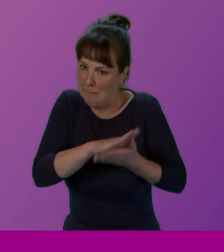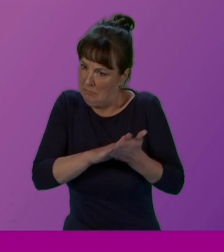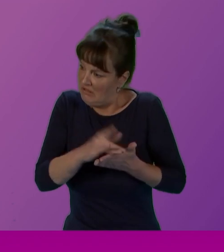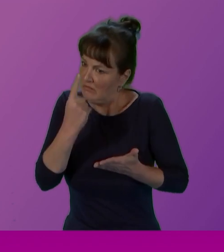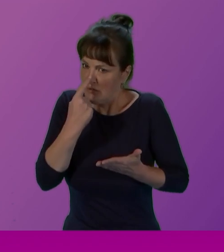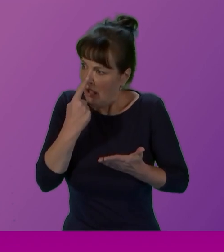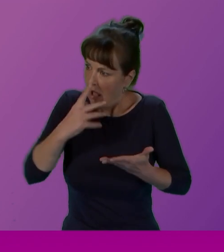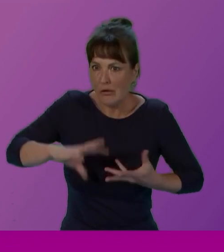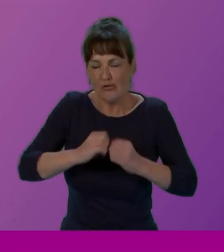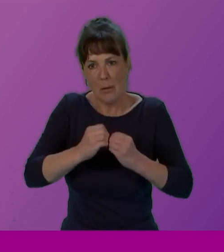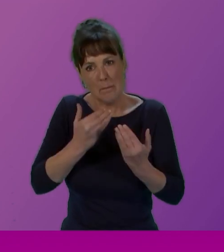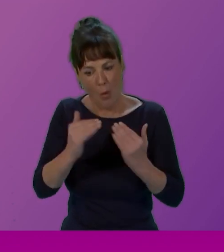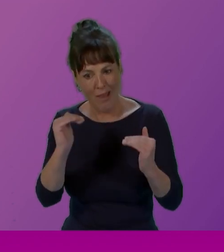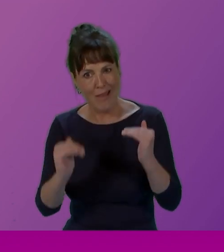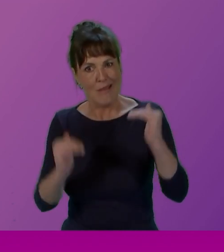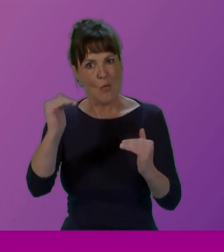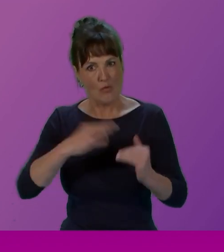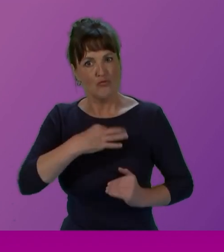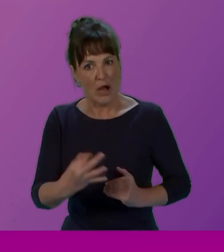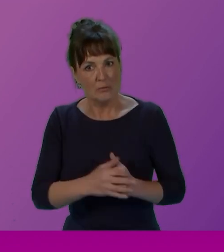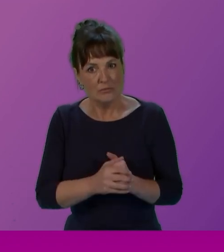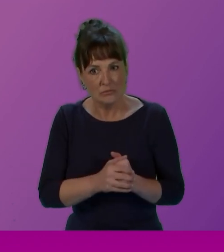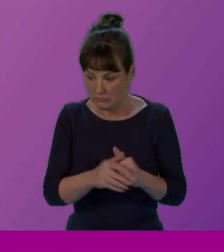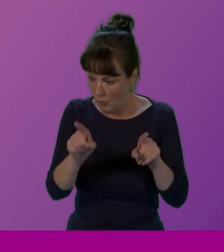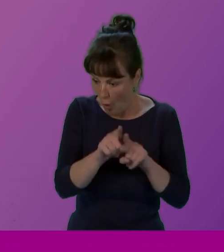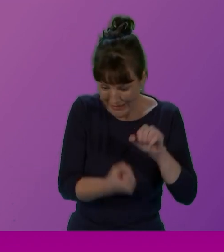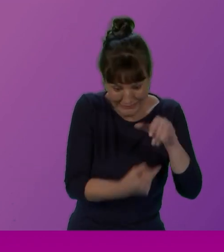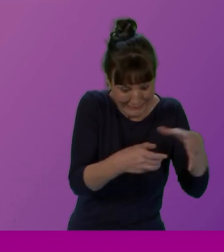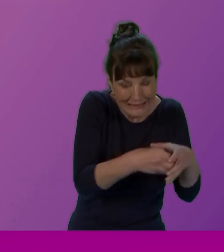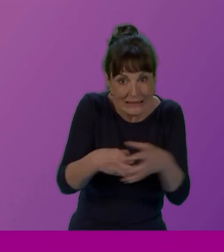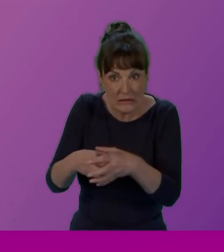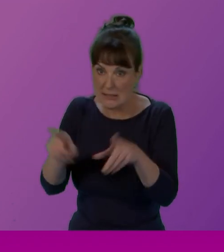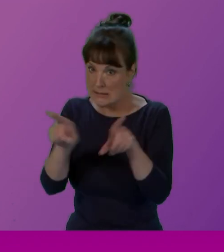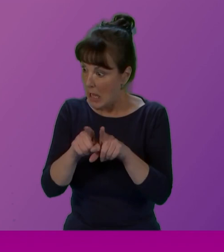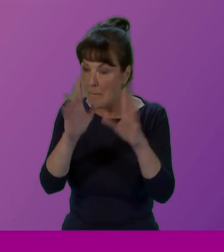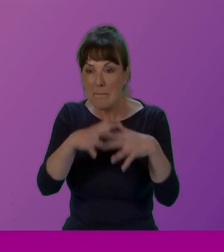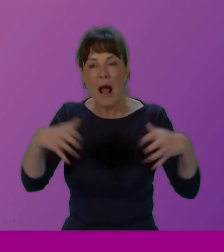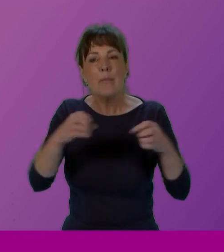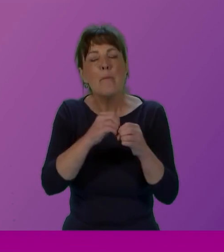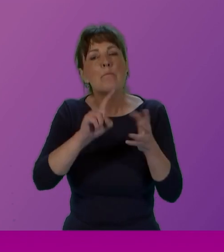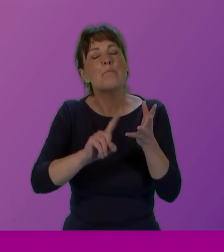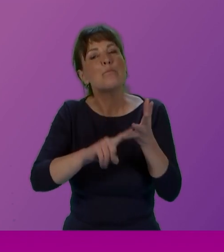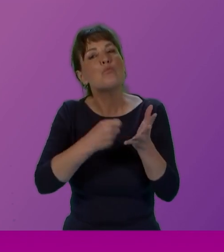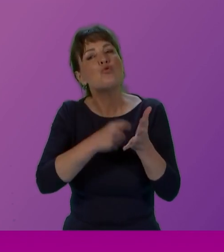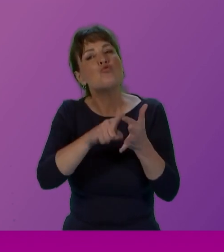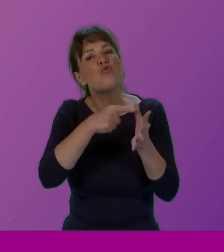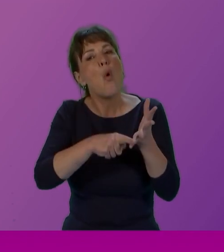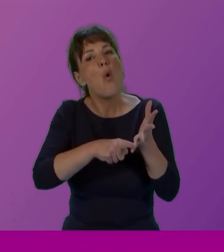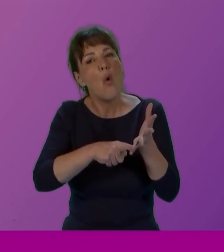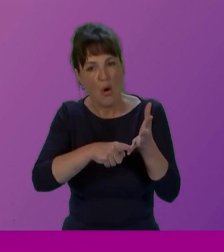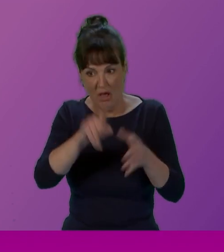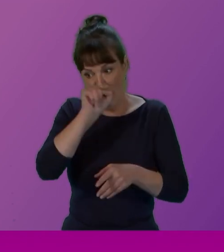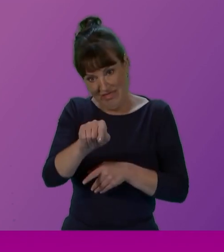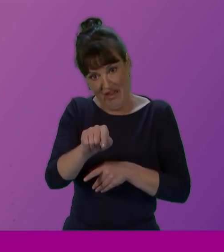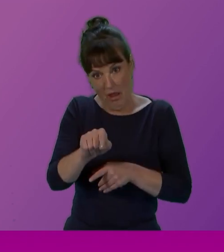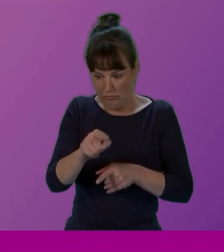representation on our key bodies and the groups in Parliament, the Parliamentary Bureau, which looks at the business we discuss here every